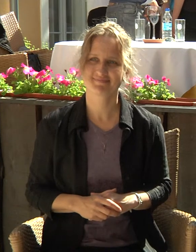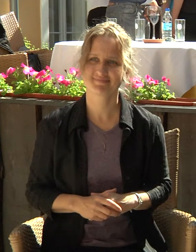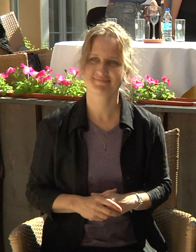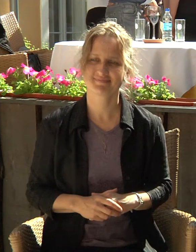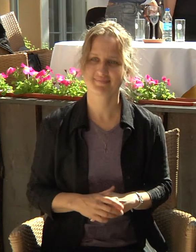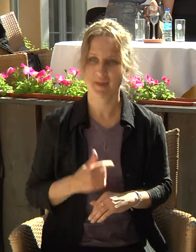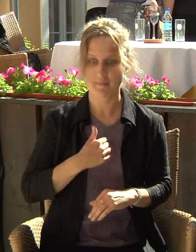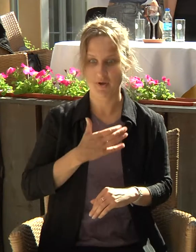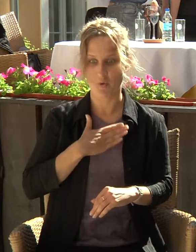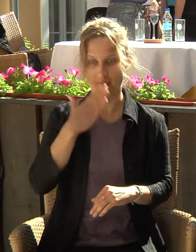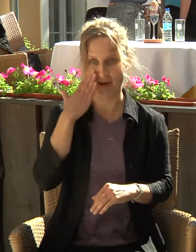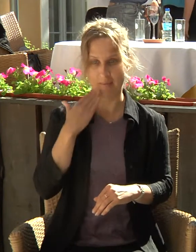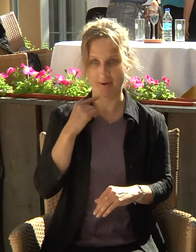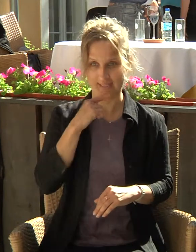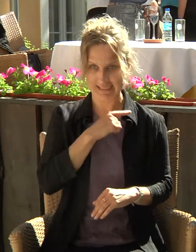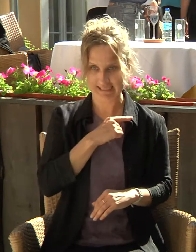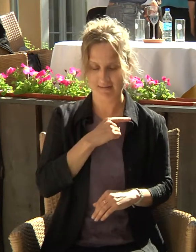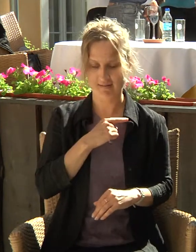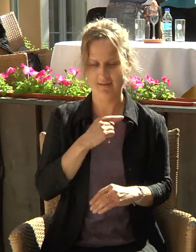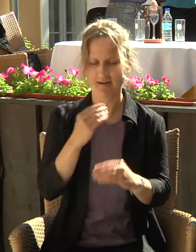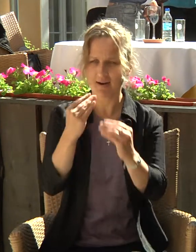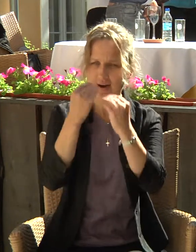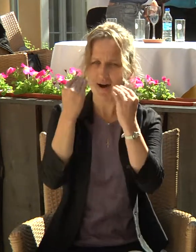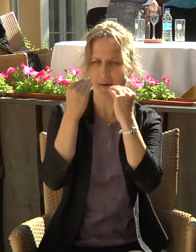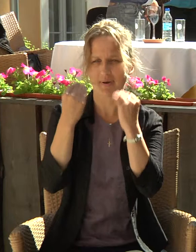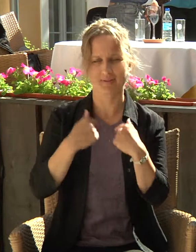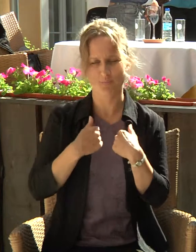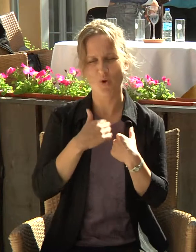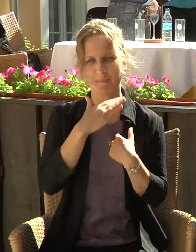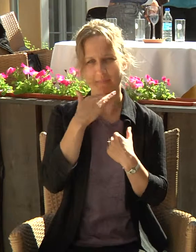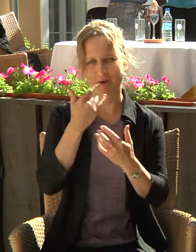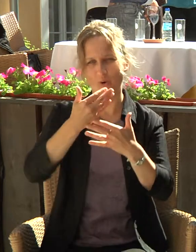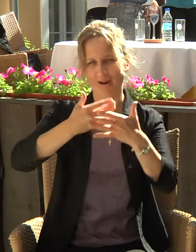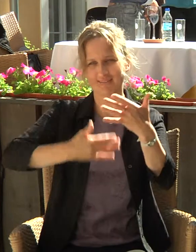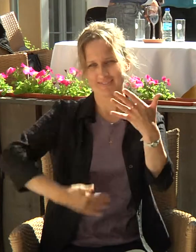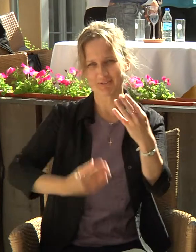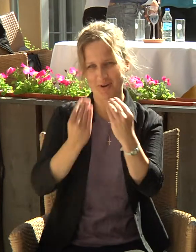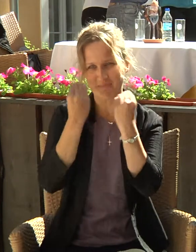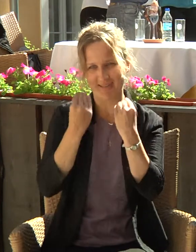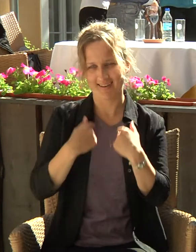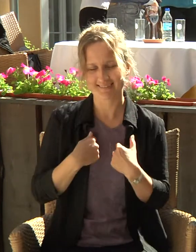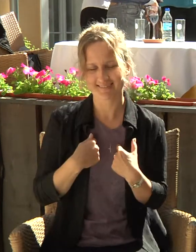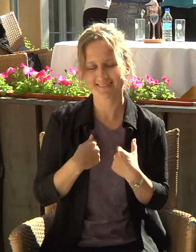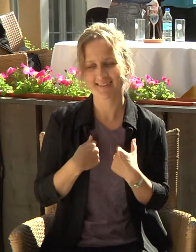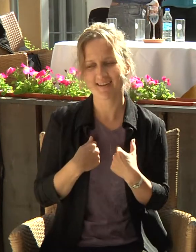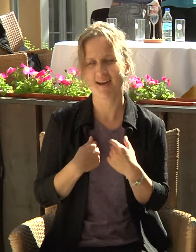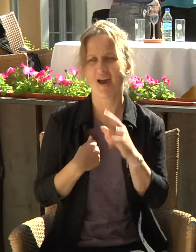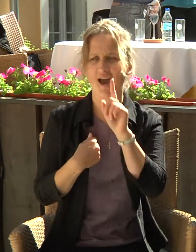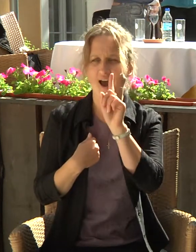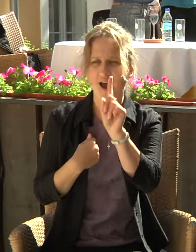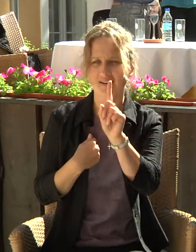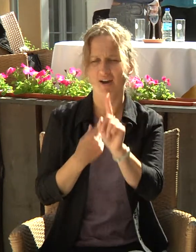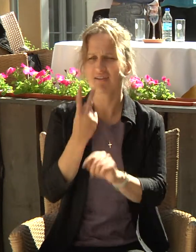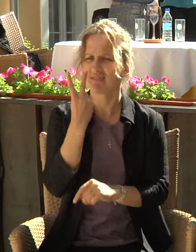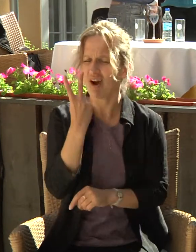My parents taught me many things but two of the